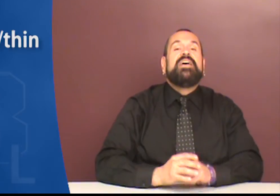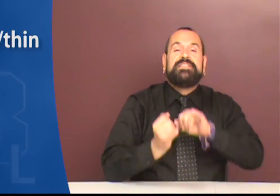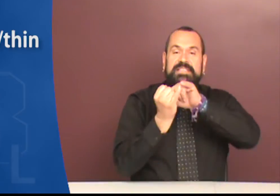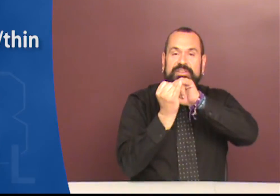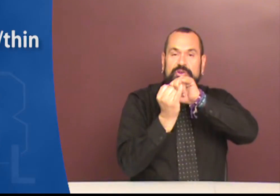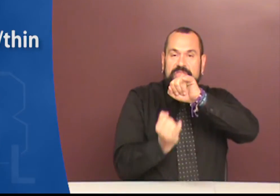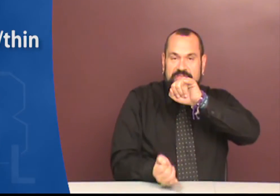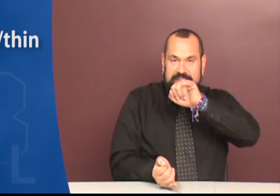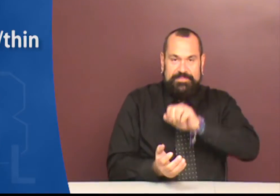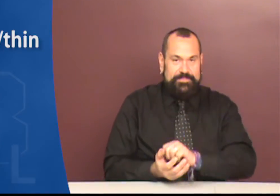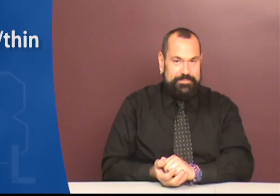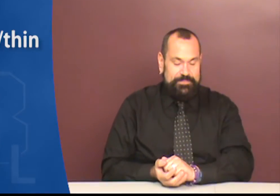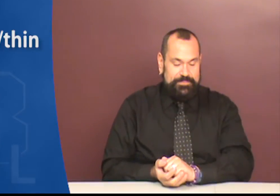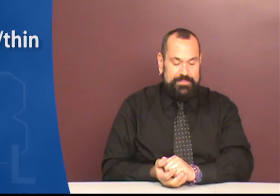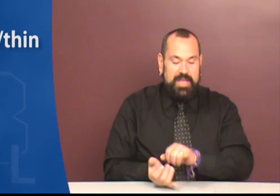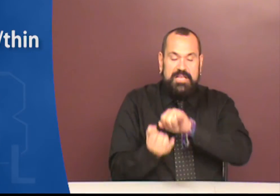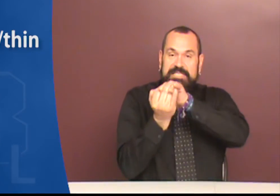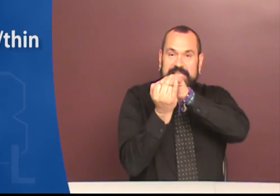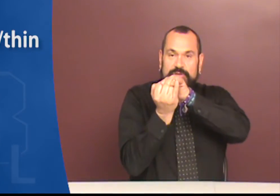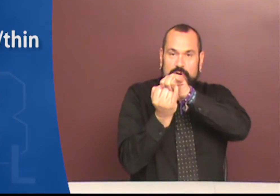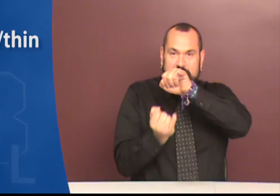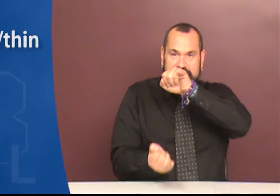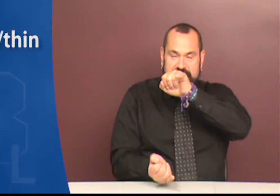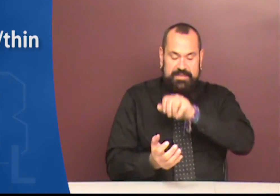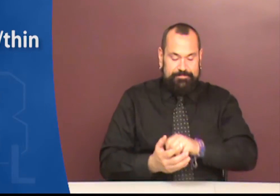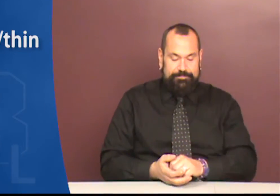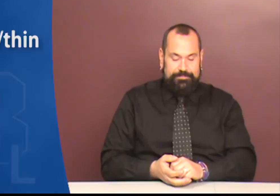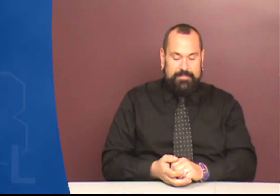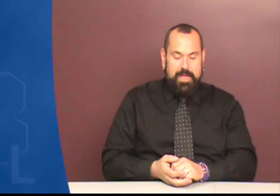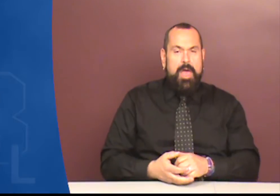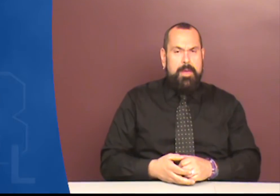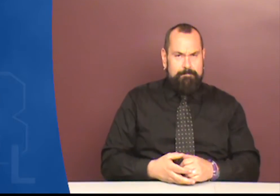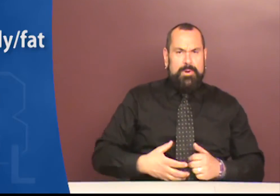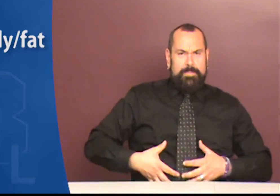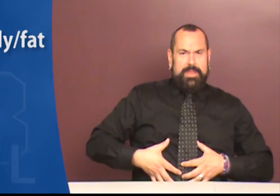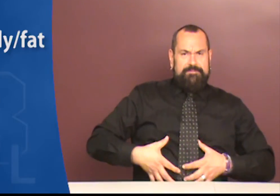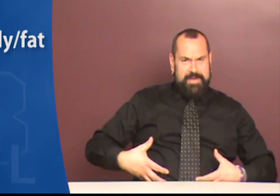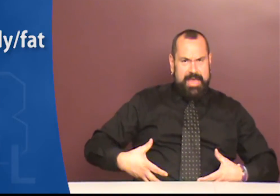Slender. Thin. Slender. Thin. Beer belly. Fat.